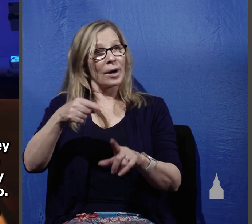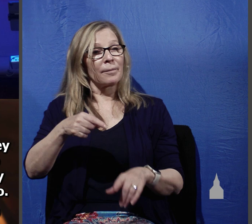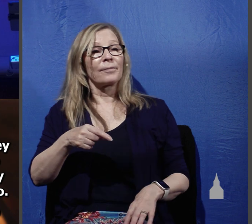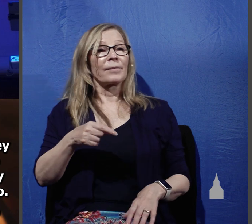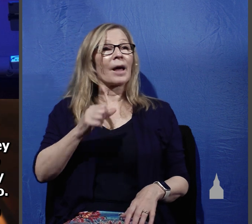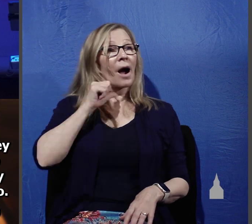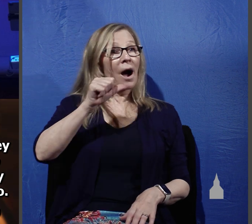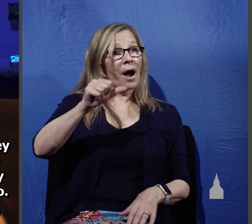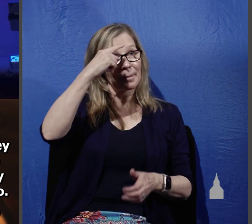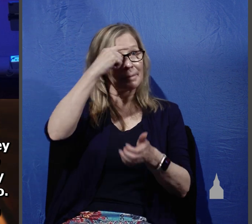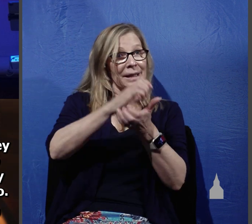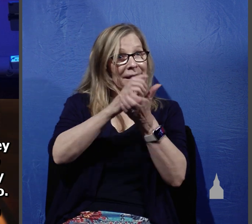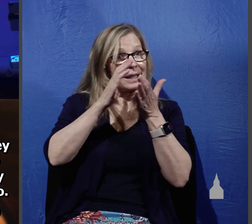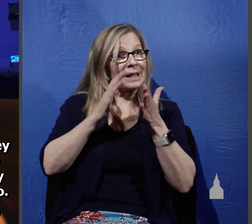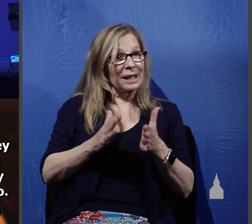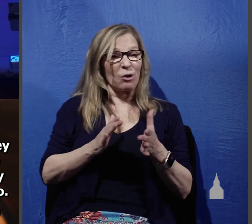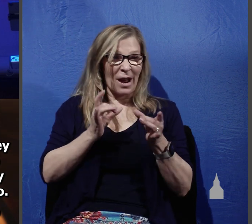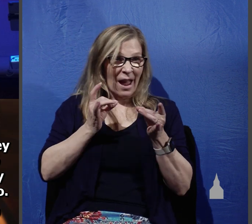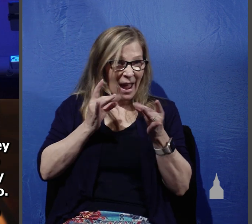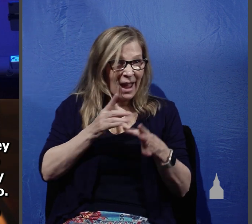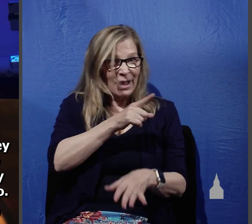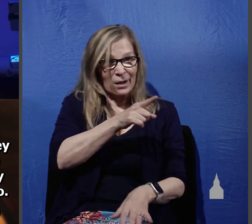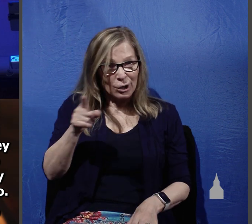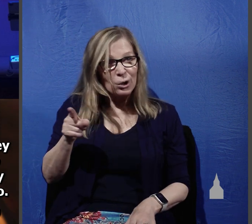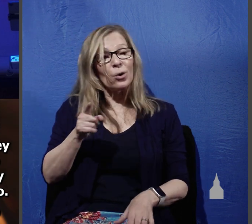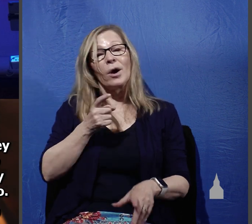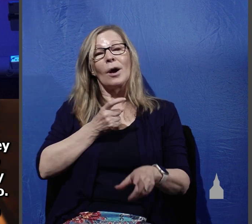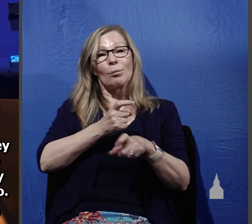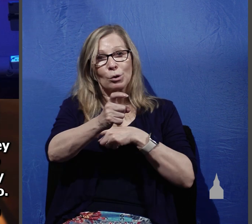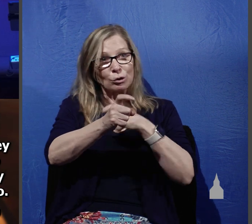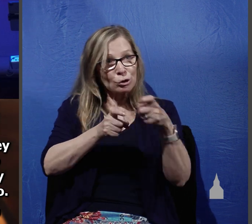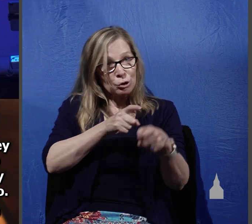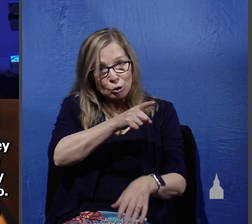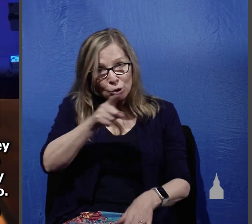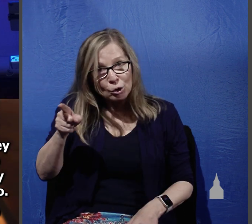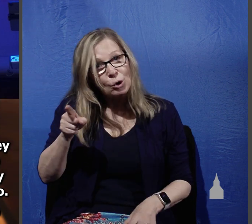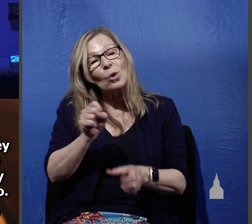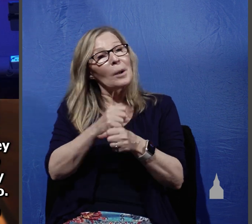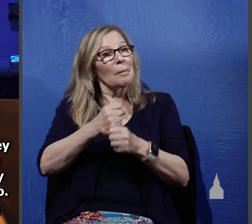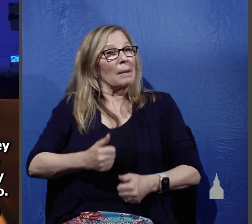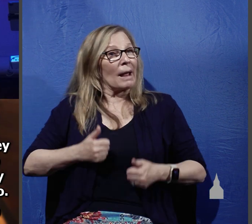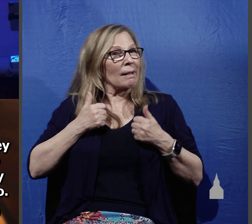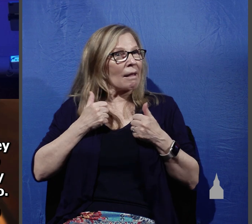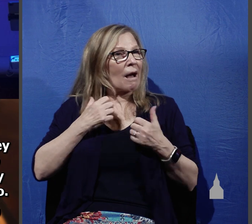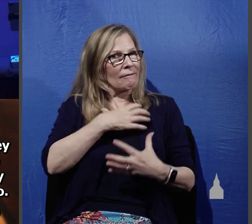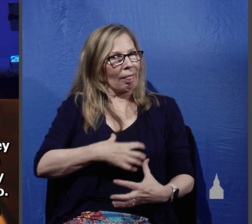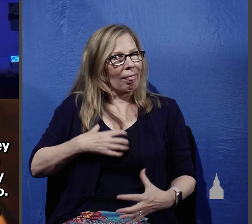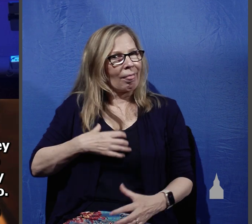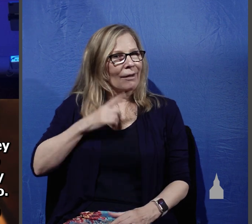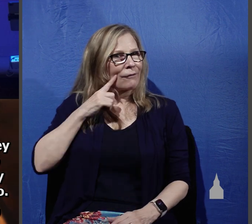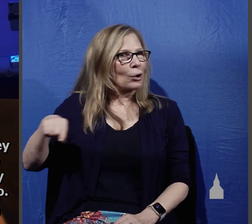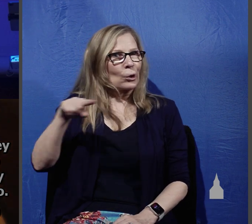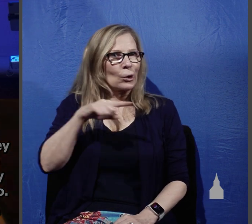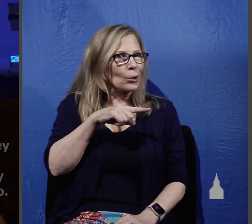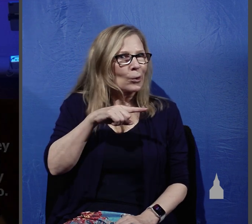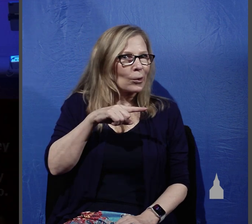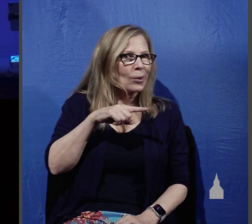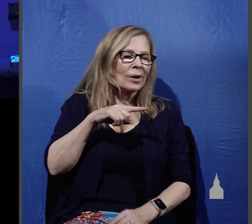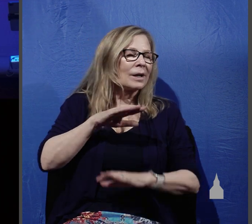and will persecute you and will try to make life miserable for you it doesn't mean though that you have to